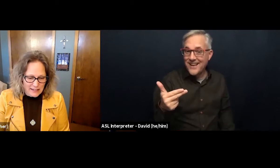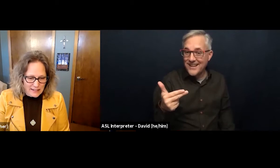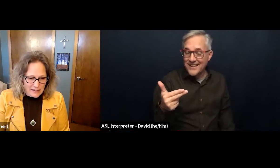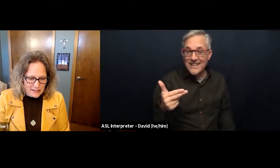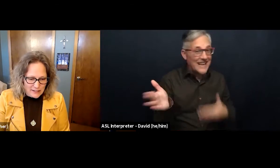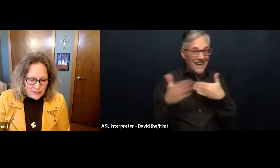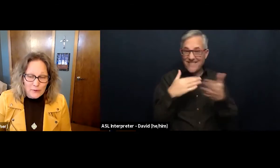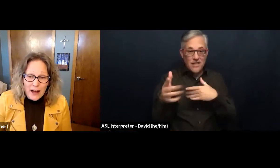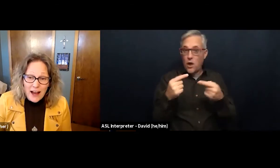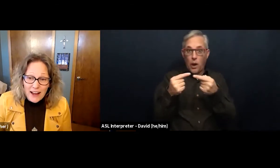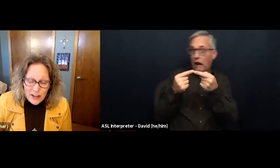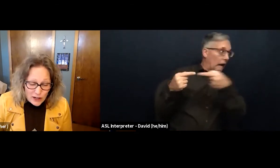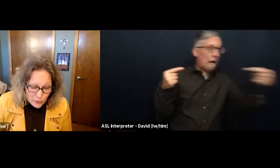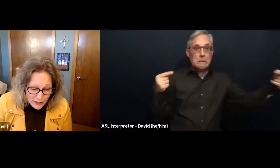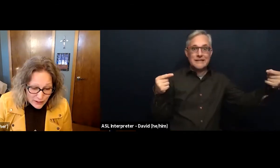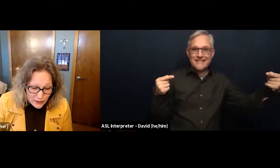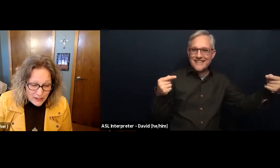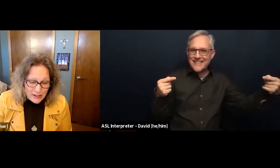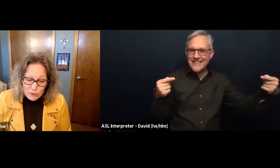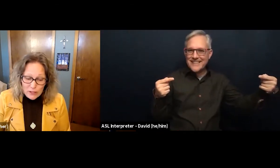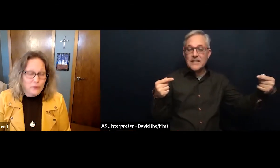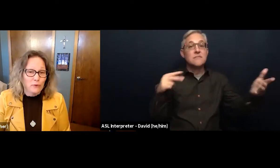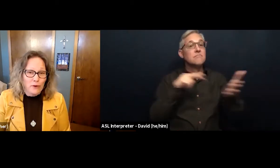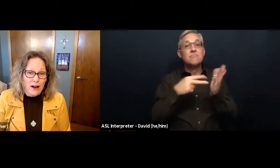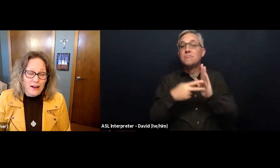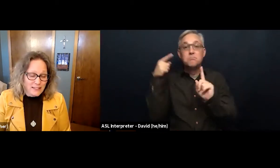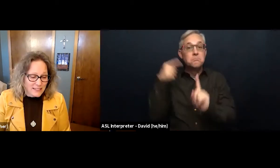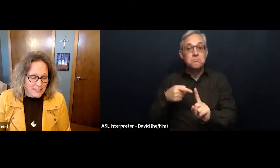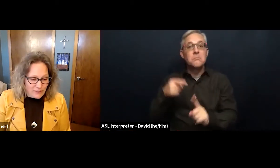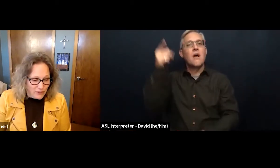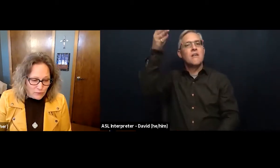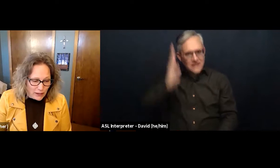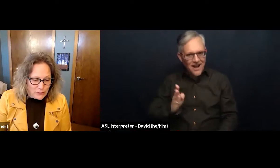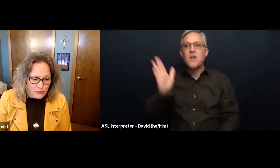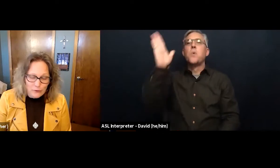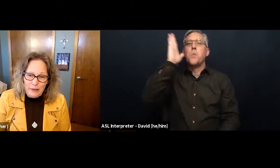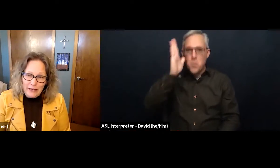So God will work through us even when we turn away.